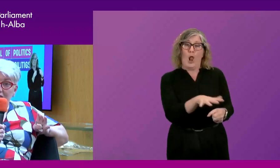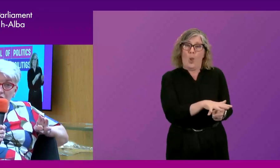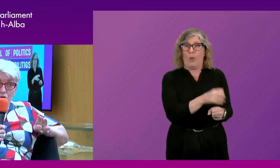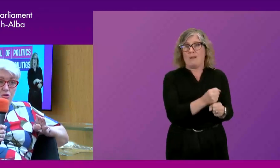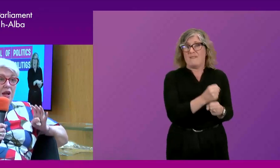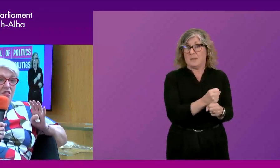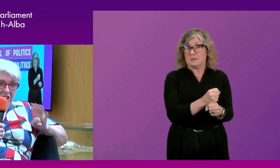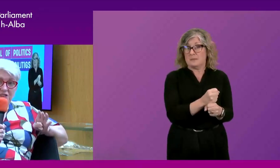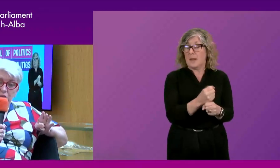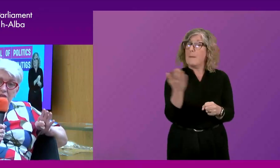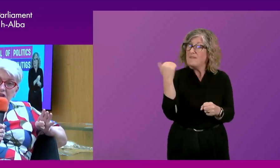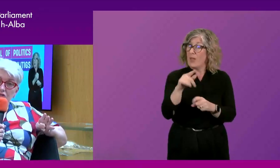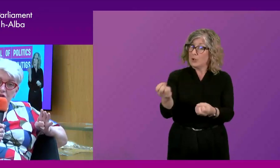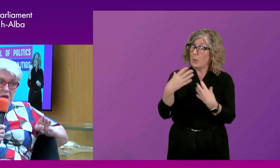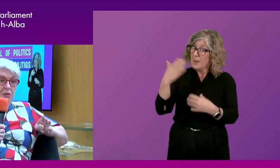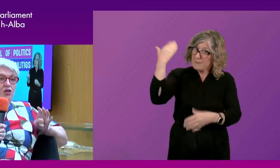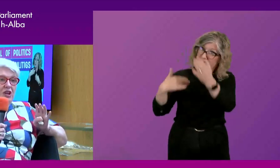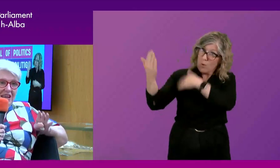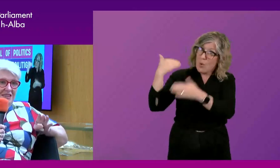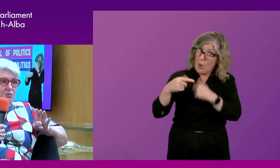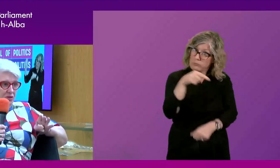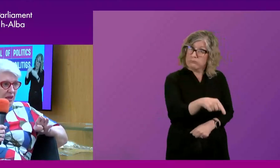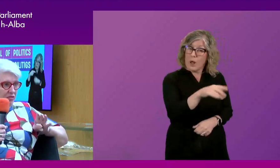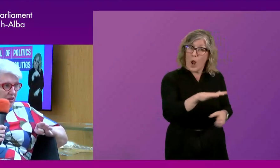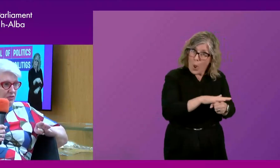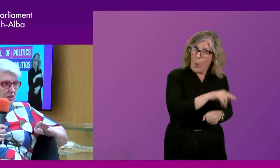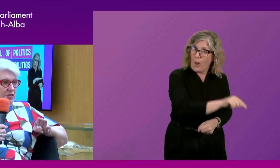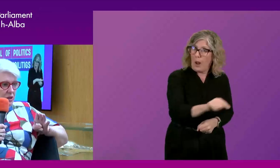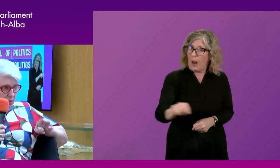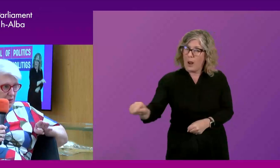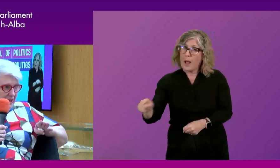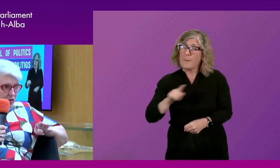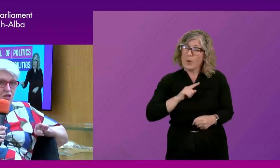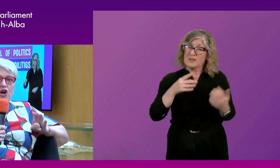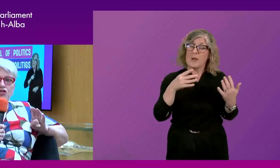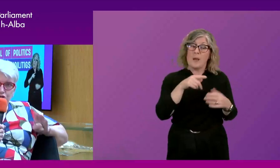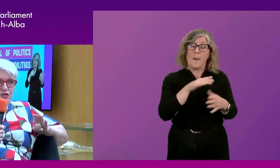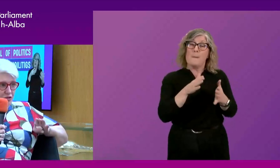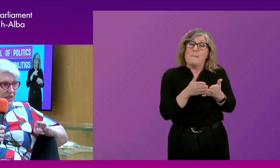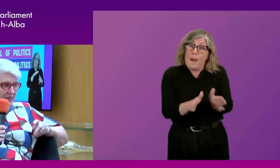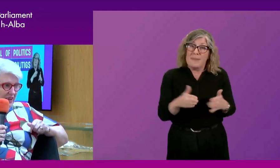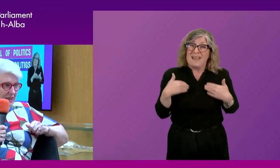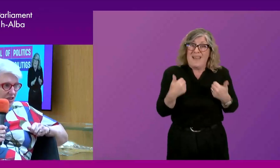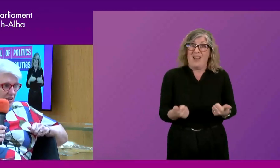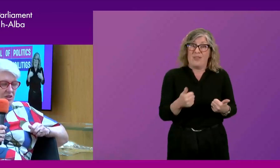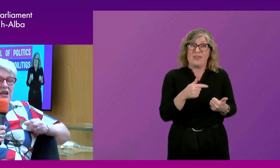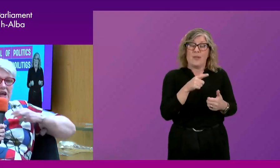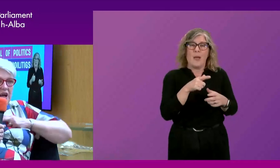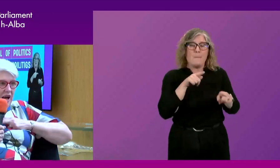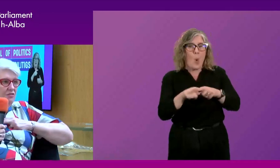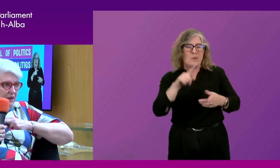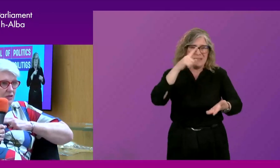me, which I didn't know, that's where they used to be, because 90% of the leavers in public health do not sit in the NHS.